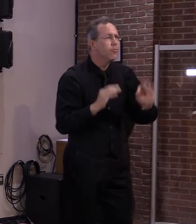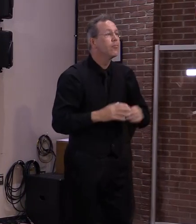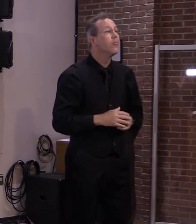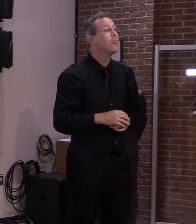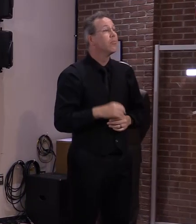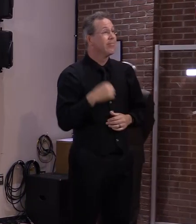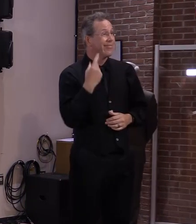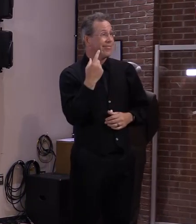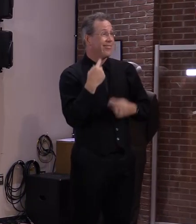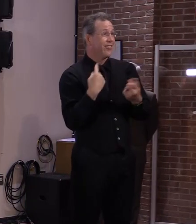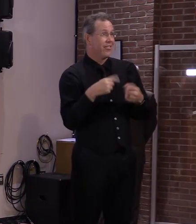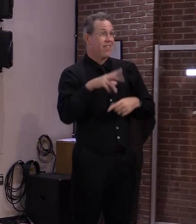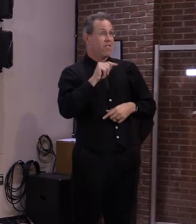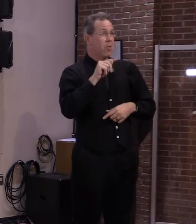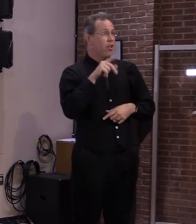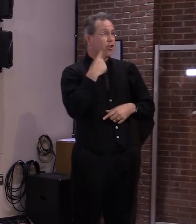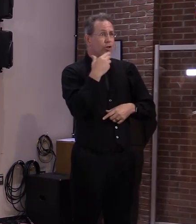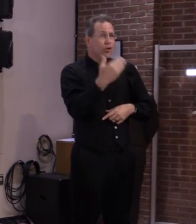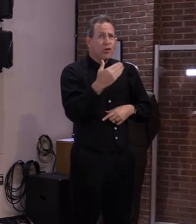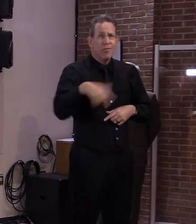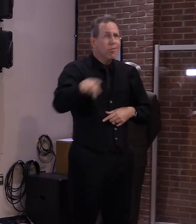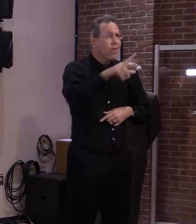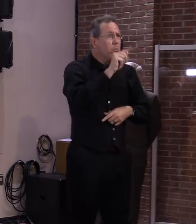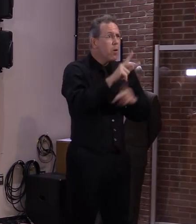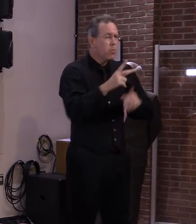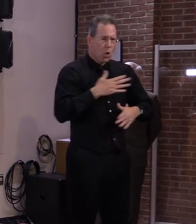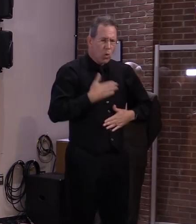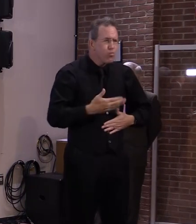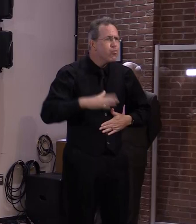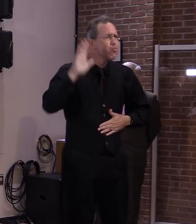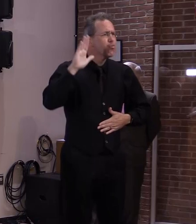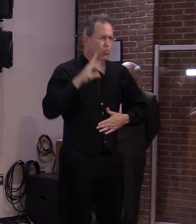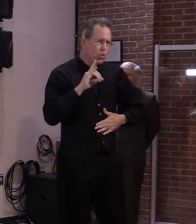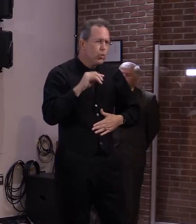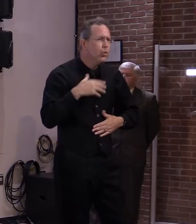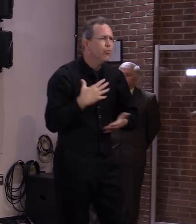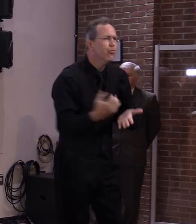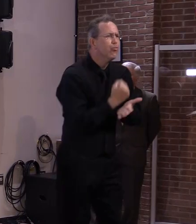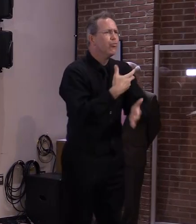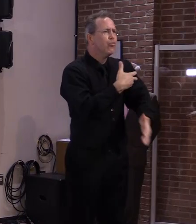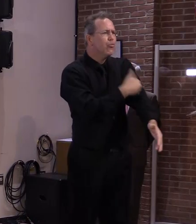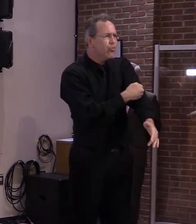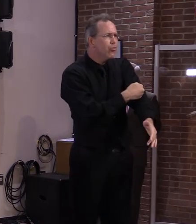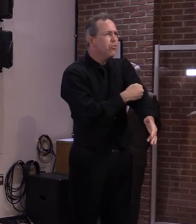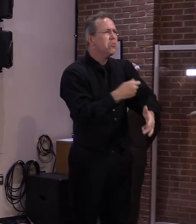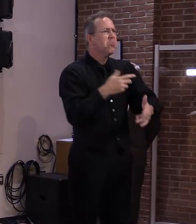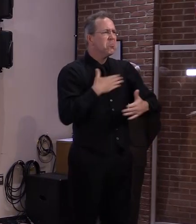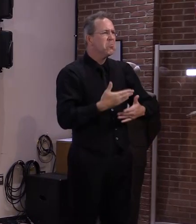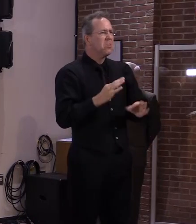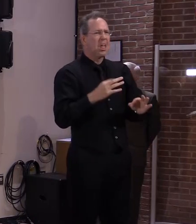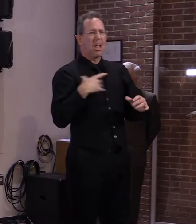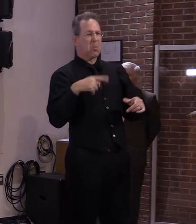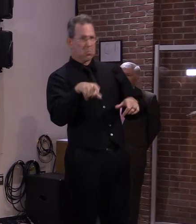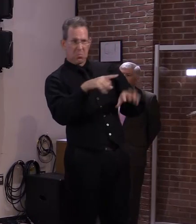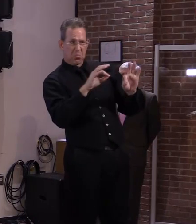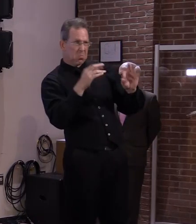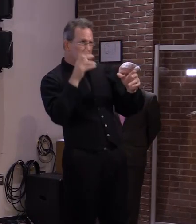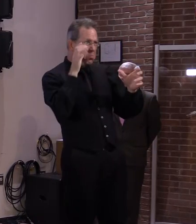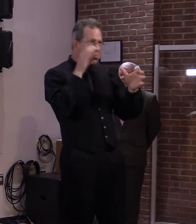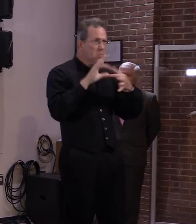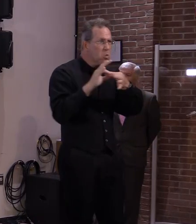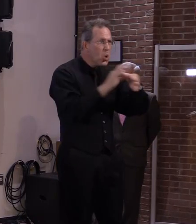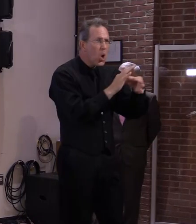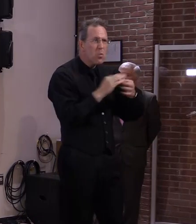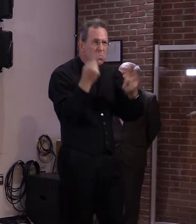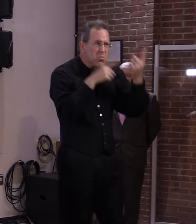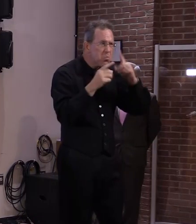longer needed in the state of emergency is no longer needed either. Now, as I said